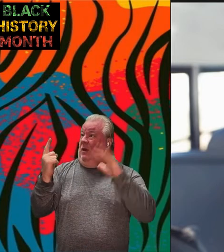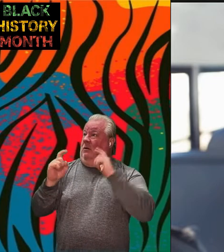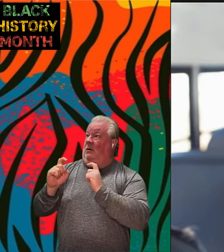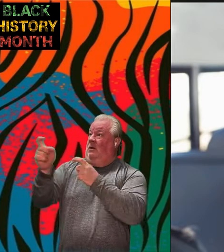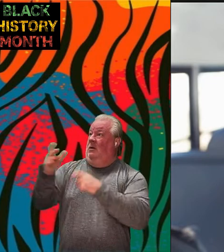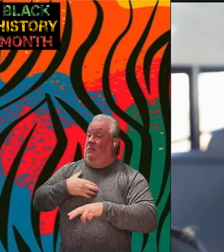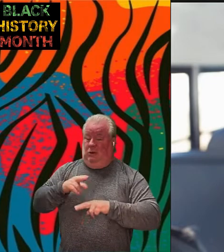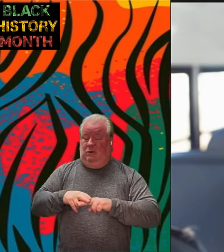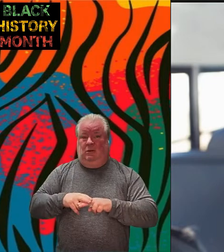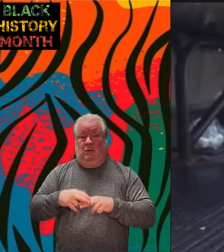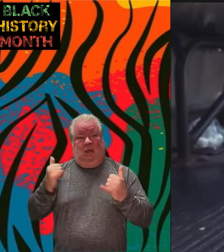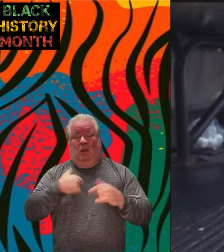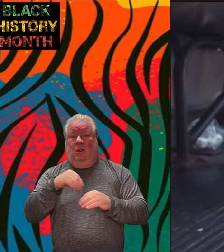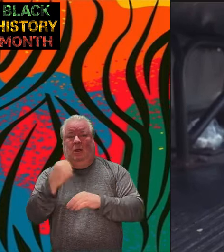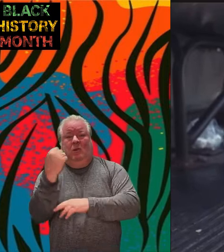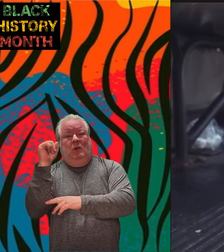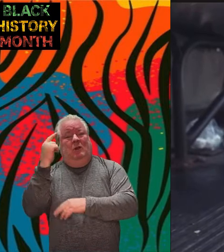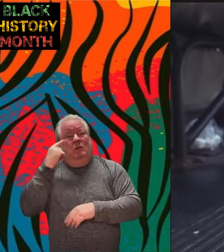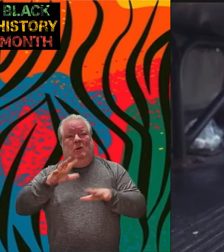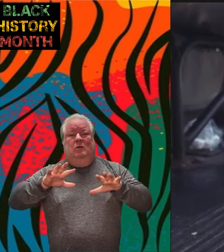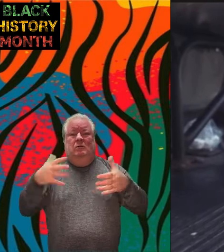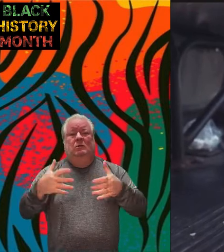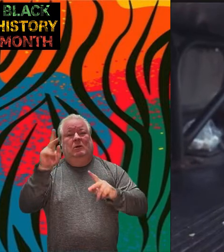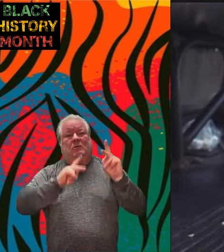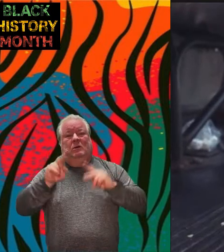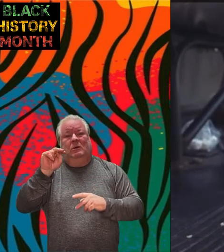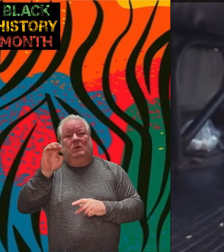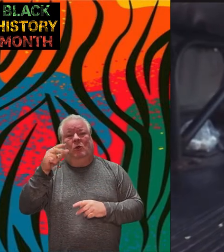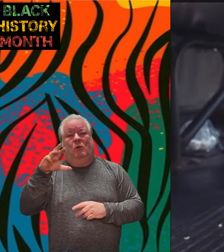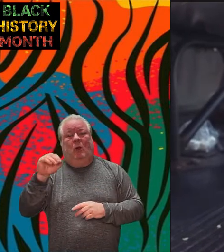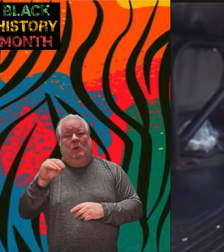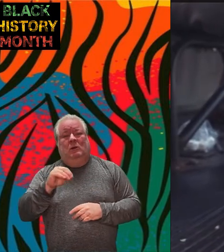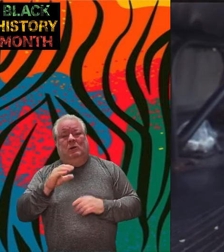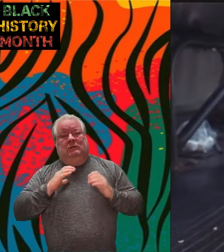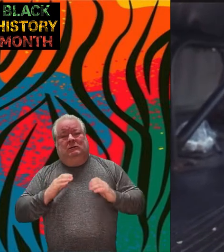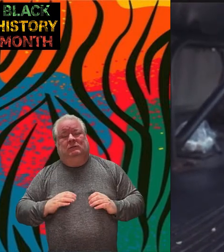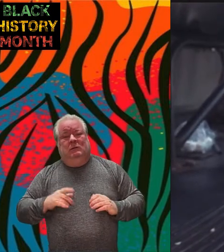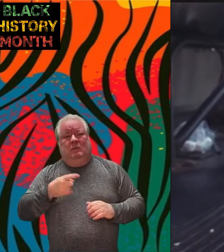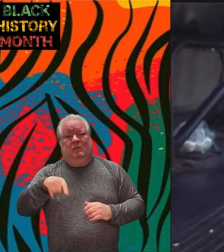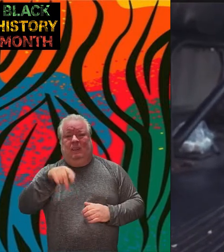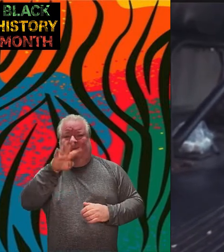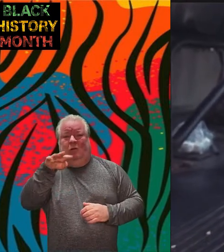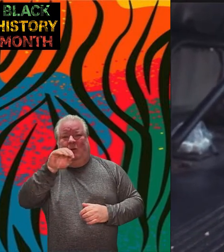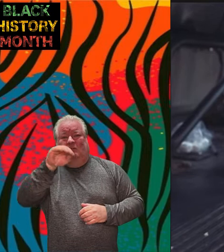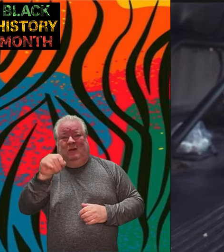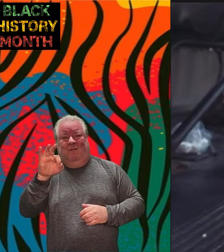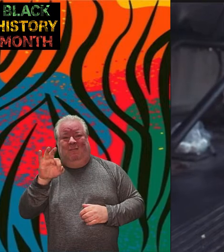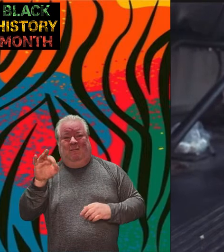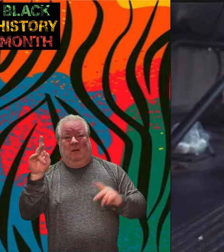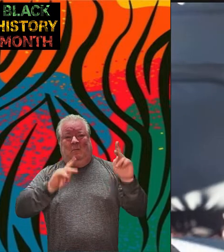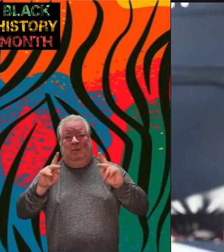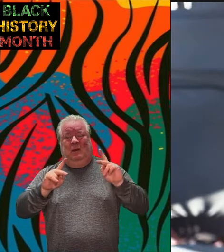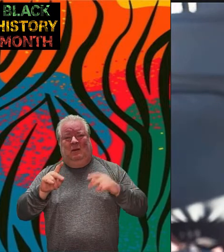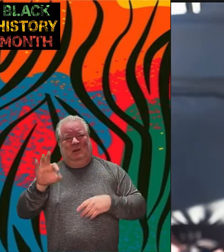protest the Negro citizens of Montgomery representing some 44% of the population 90%